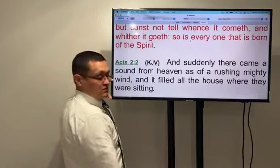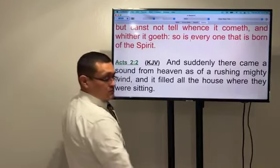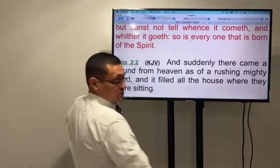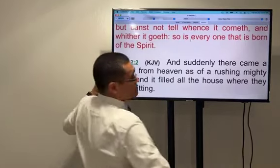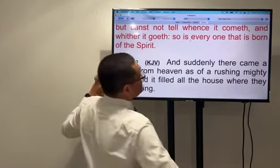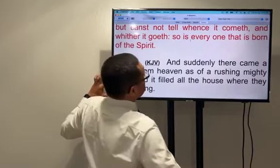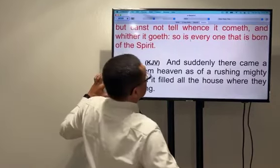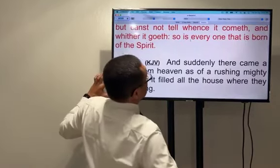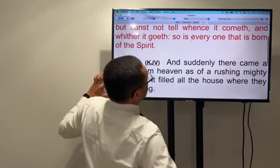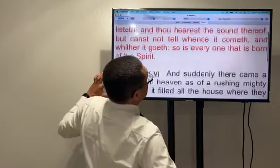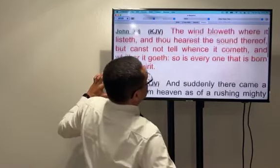in Acts 2 and 2